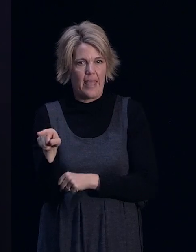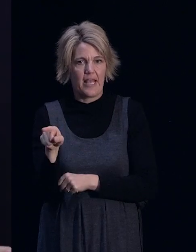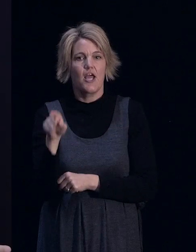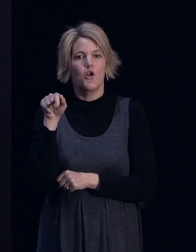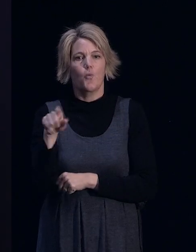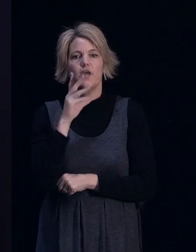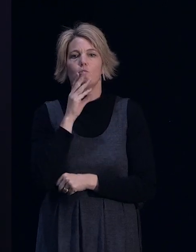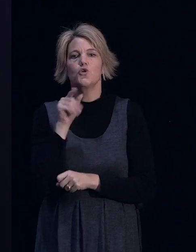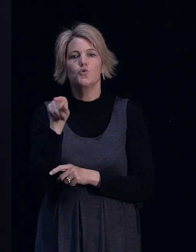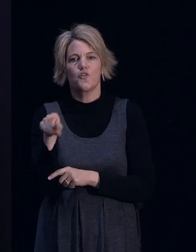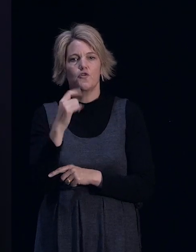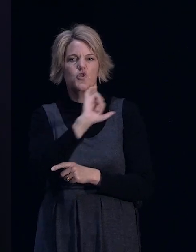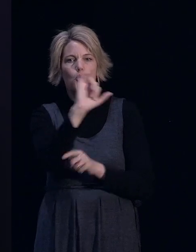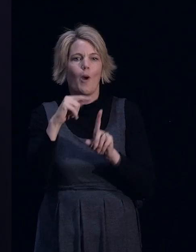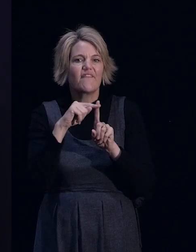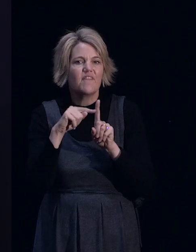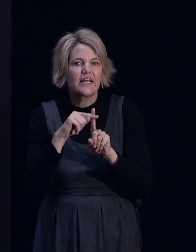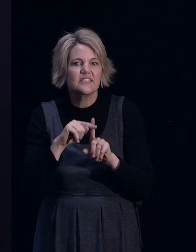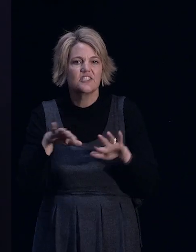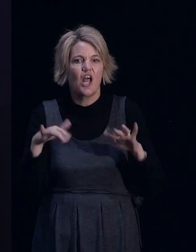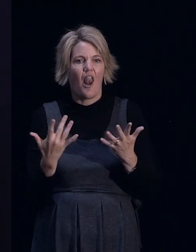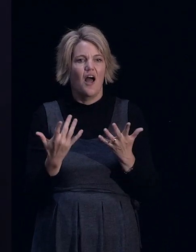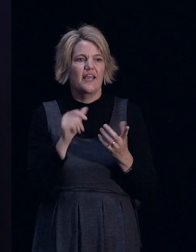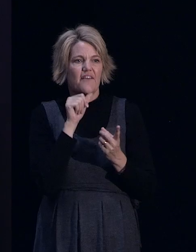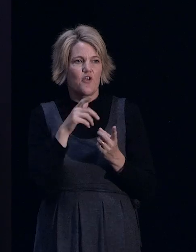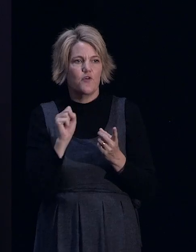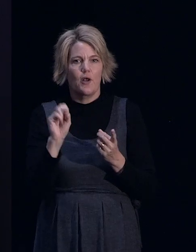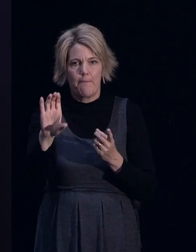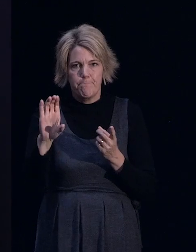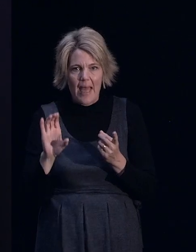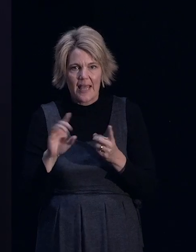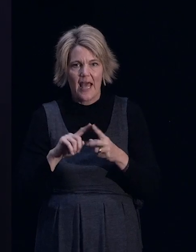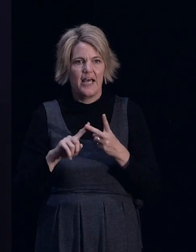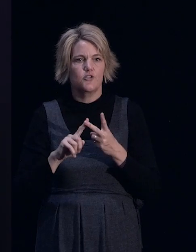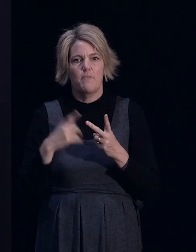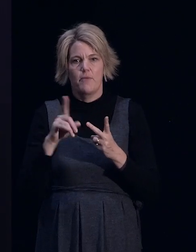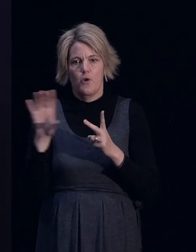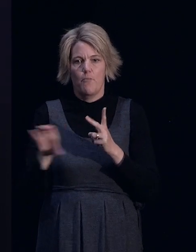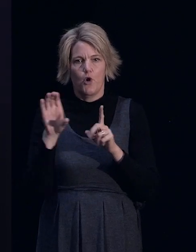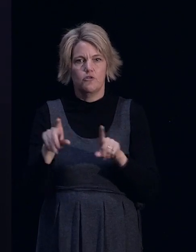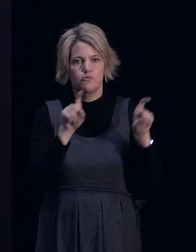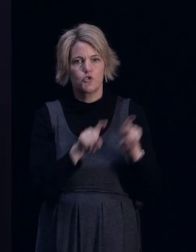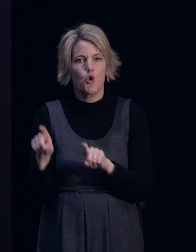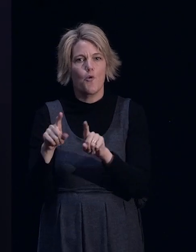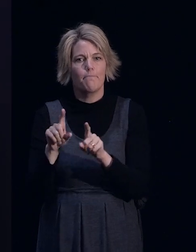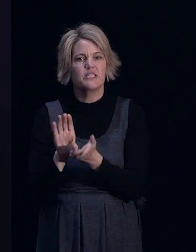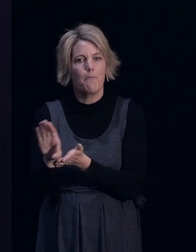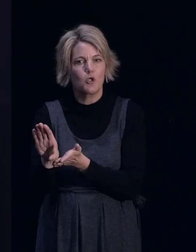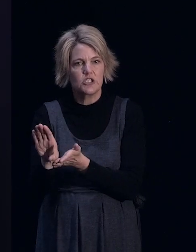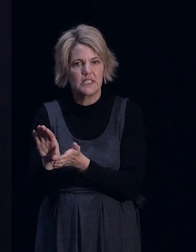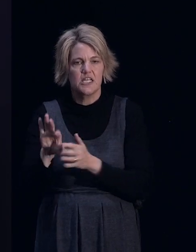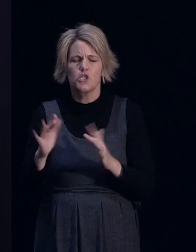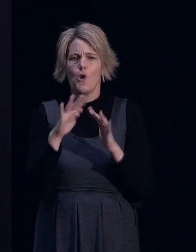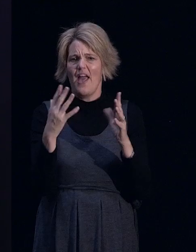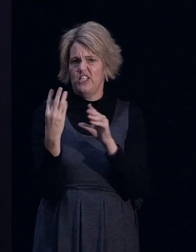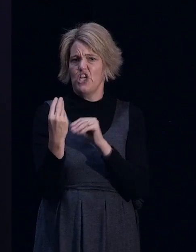to your advantage. So whether it be if you've got an outstanding lending, or maybe we put them onto a deposit or something like that. But just have a chat with us. If you've